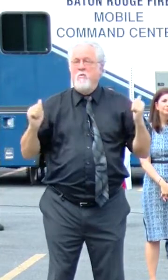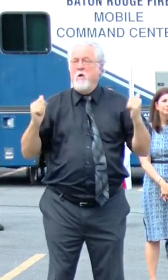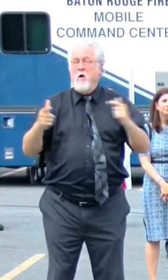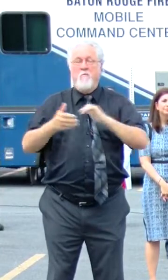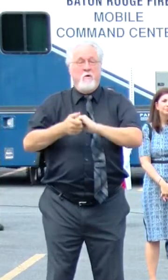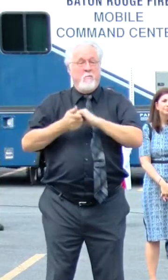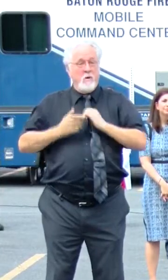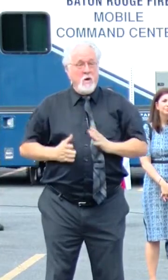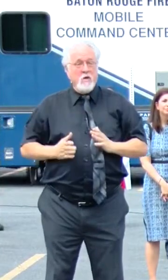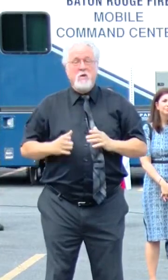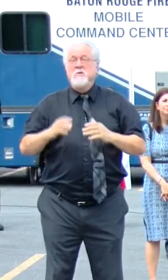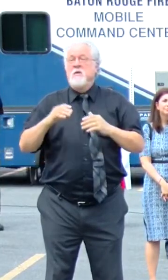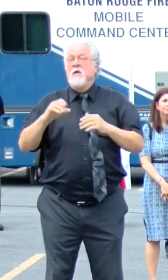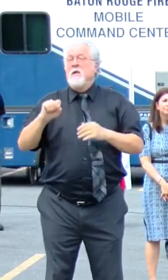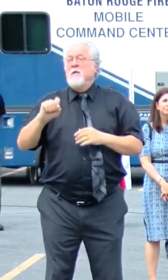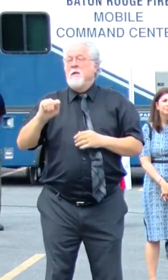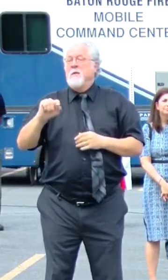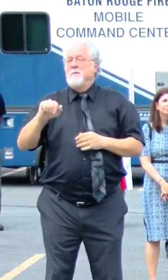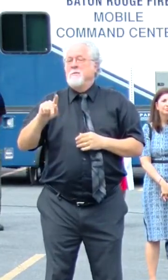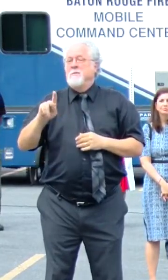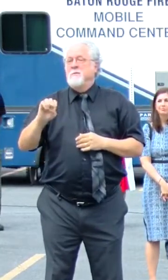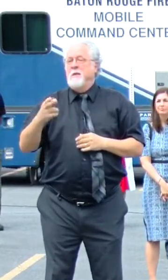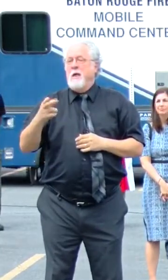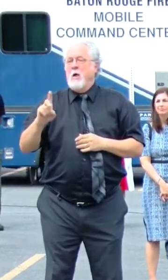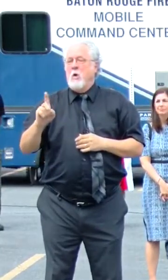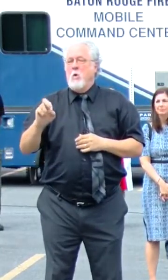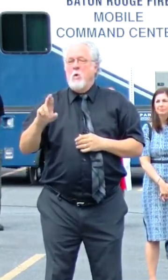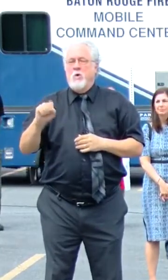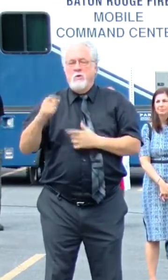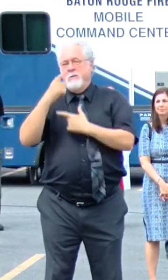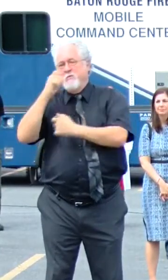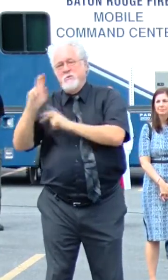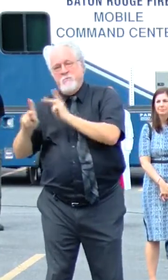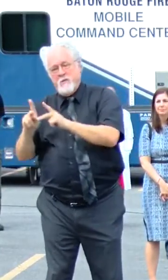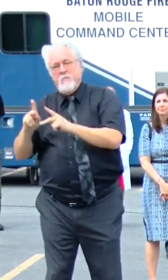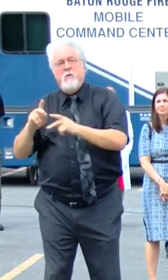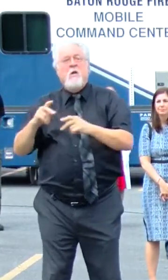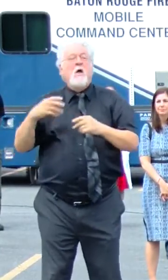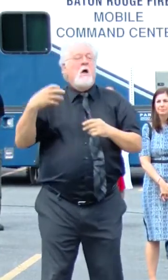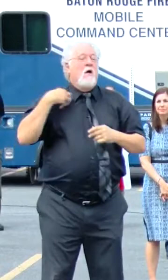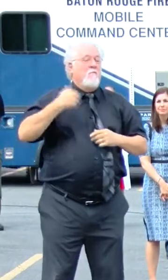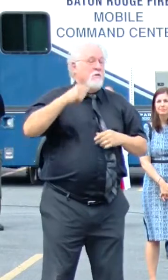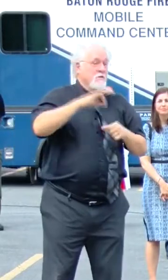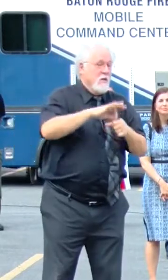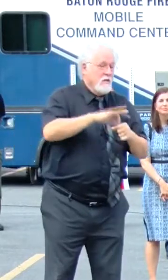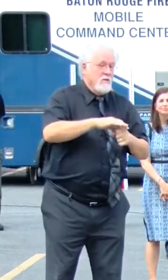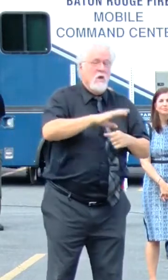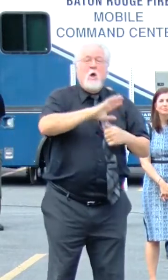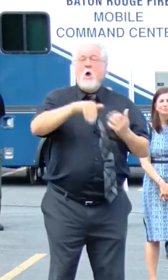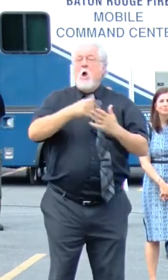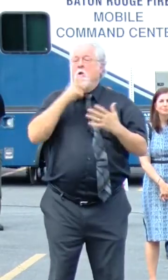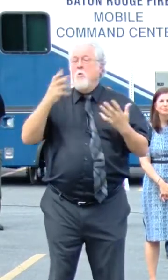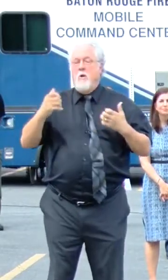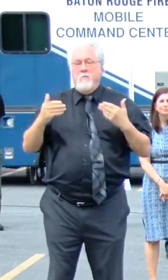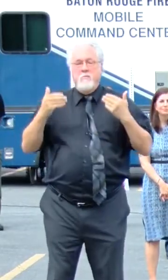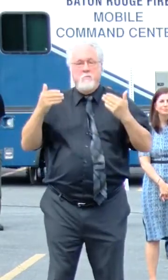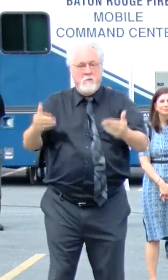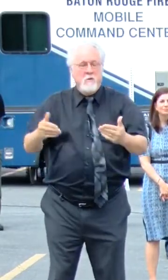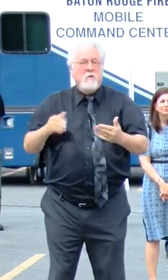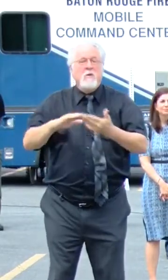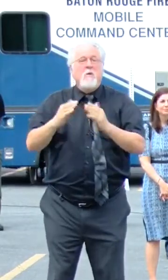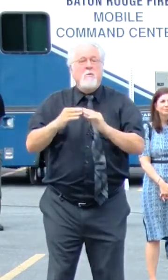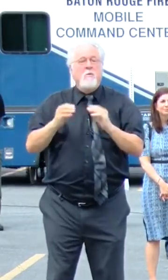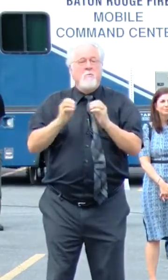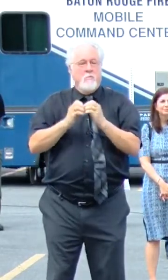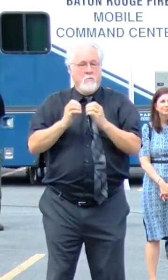partners, our stakeholders, our elected officials, all who want to move our community forward. Now I'm